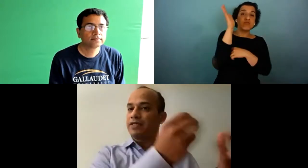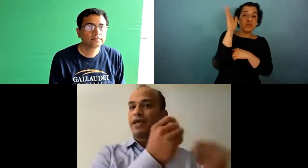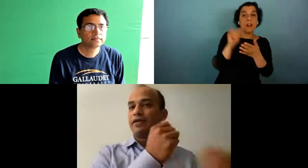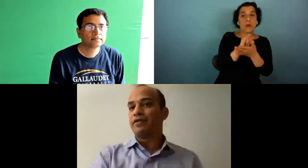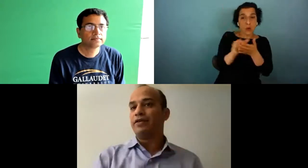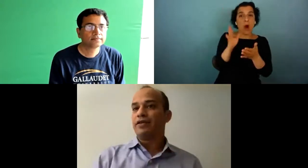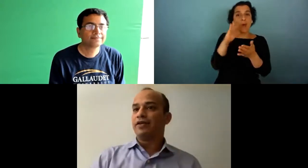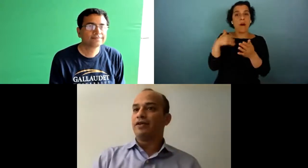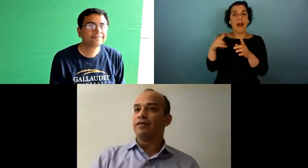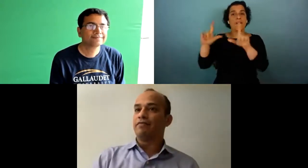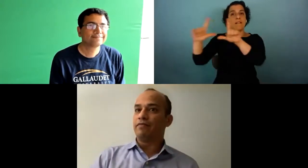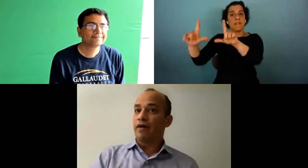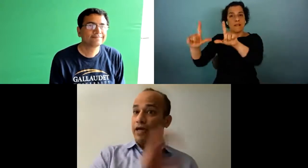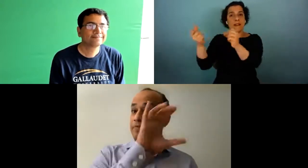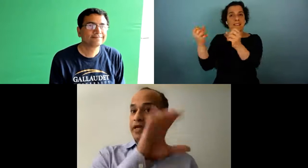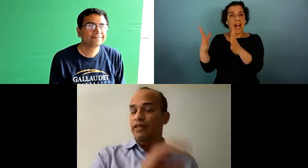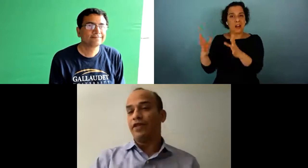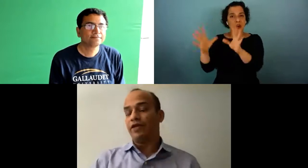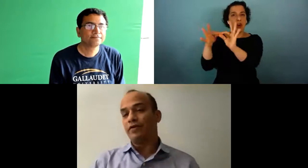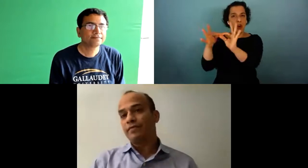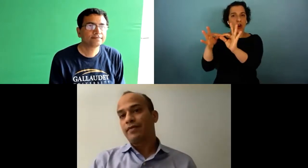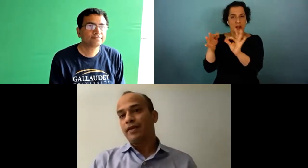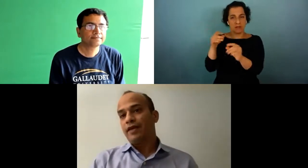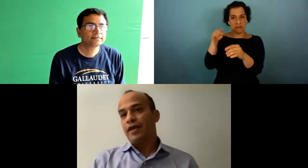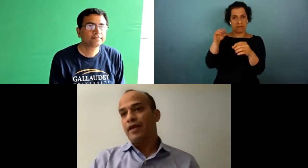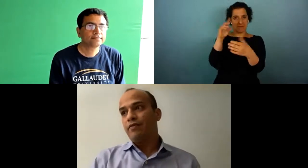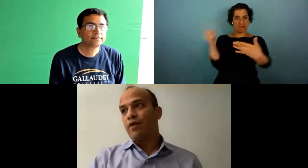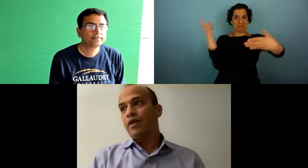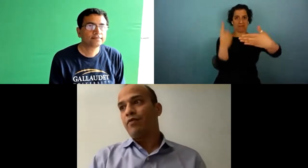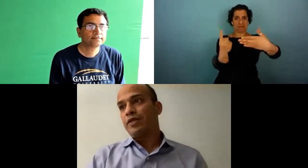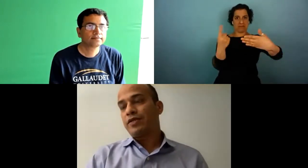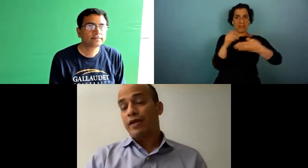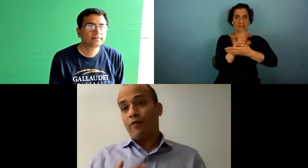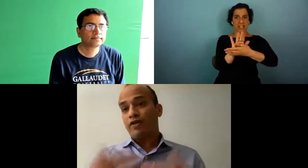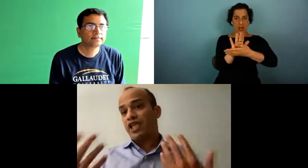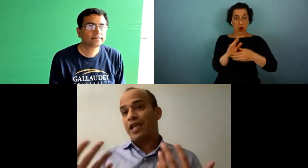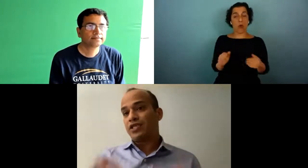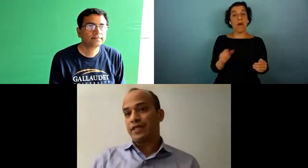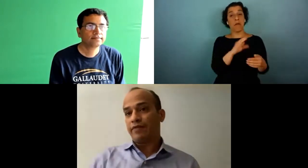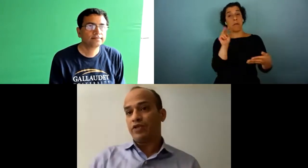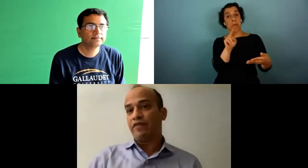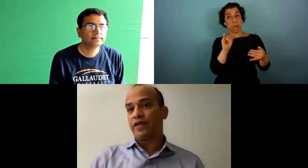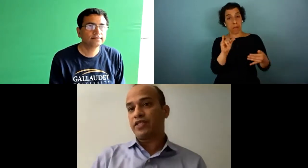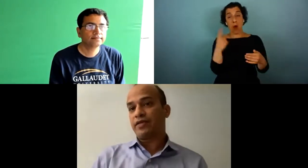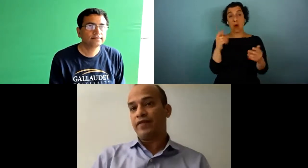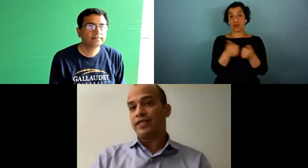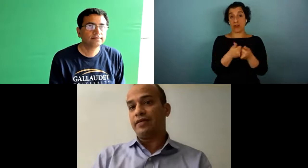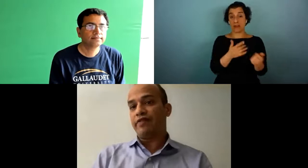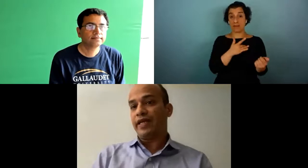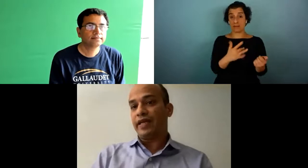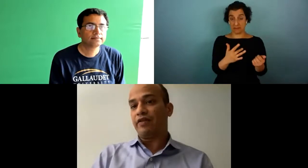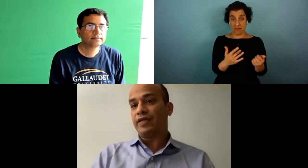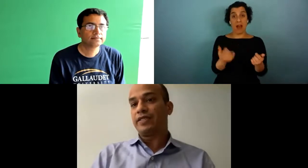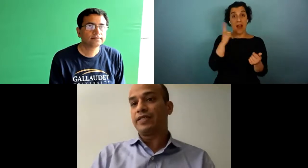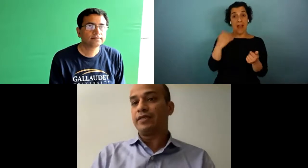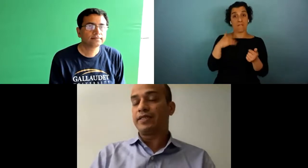and there'll be a signer um embedded in the video and what we wanted and one of the challenges that we usually face face in